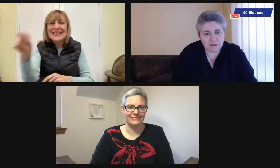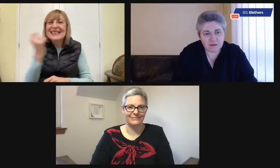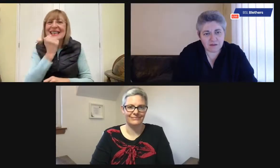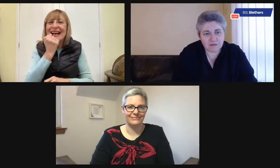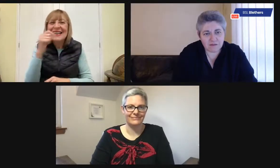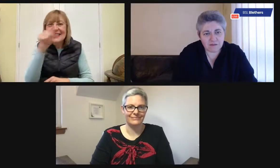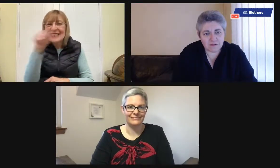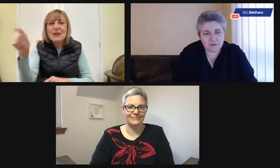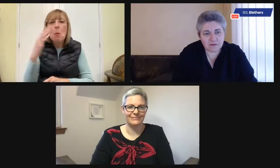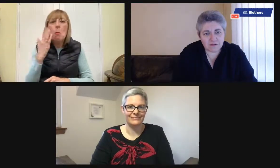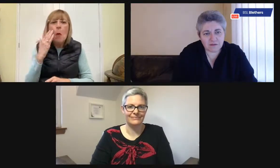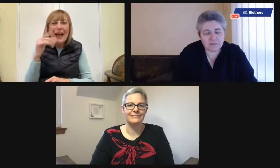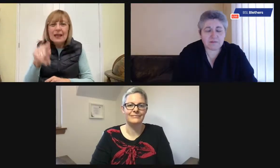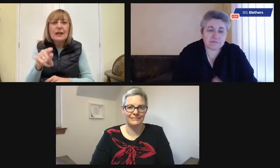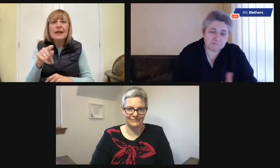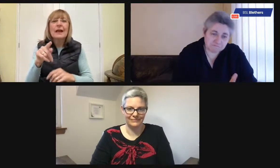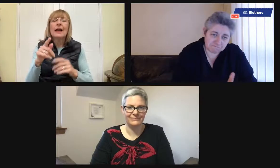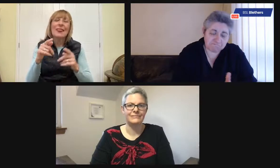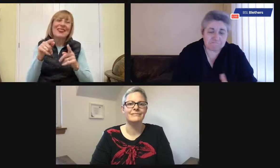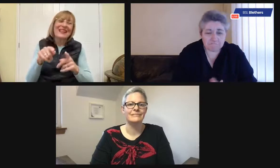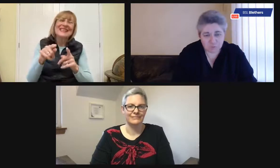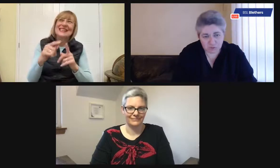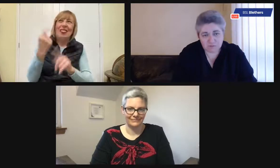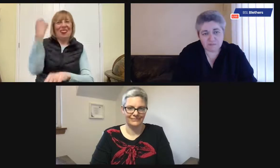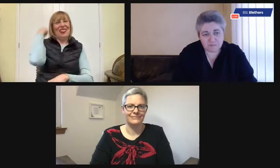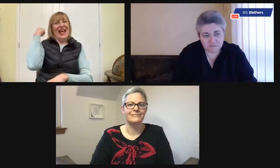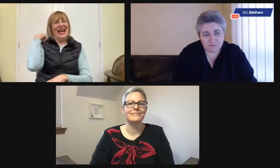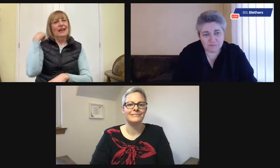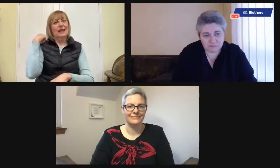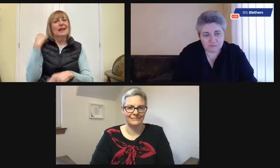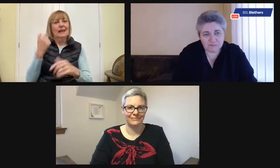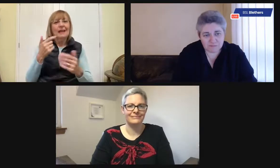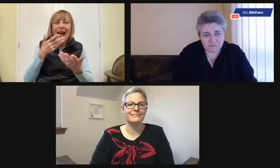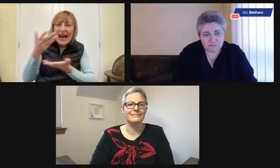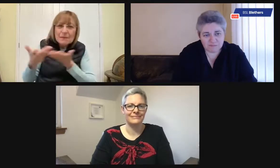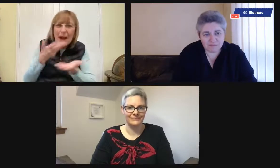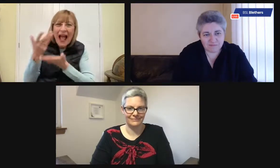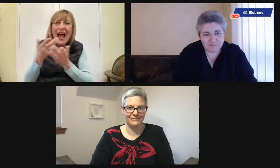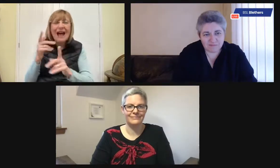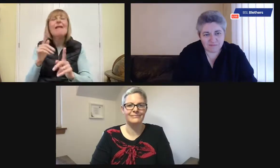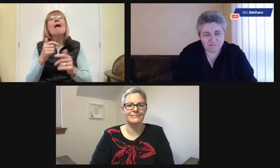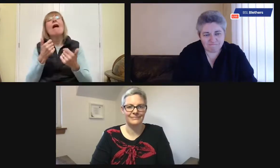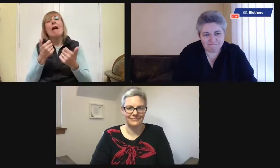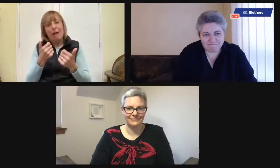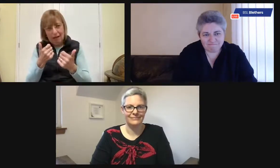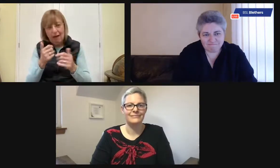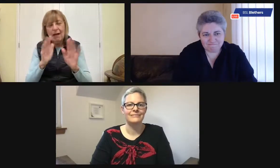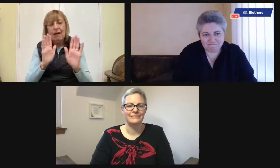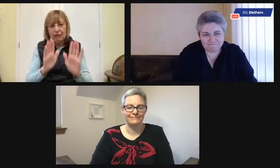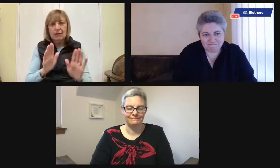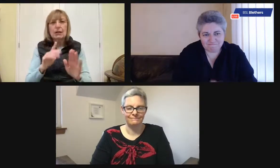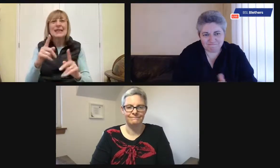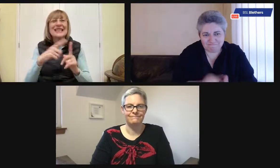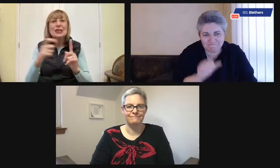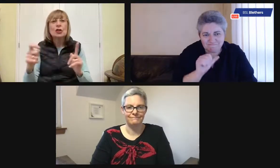the Sunday Daily Mail. So Jeff would point out the date on the newspaper. So that would really help.